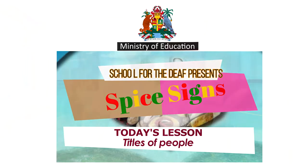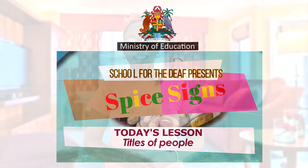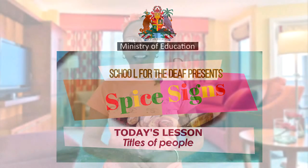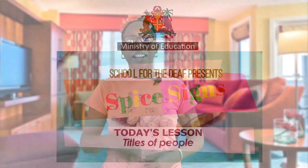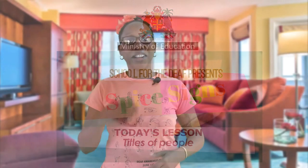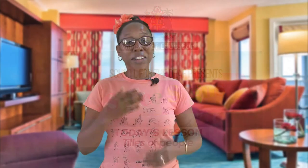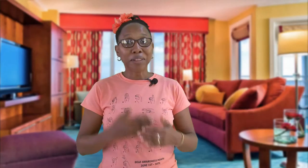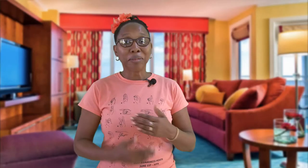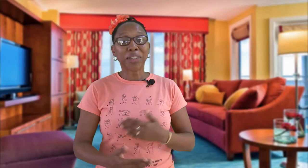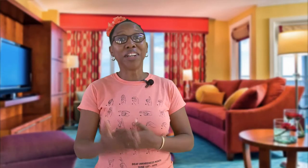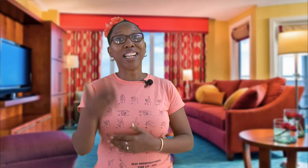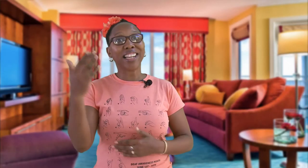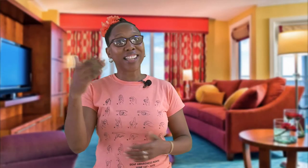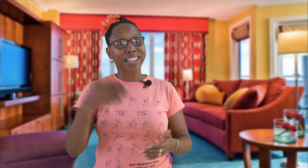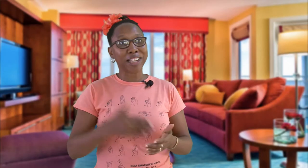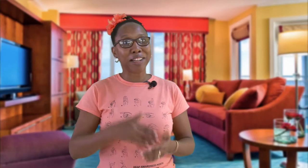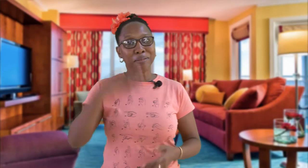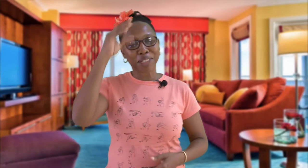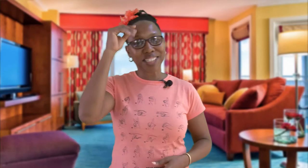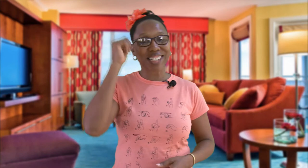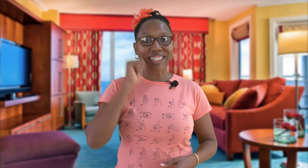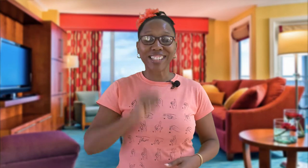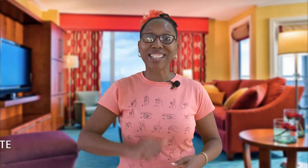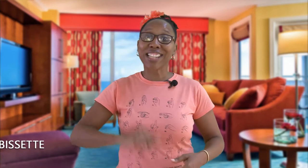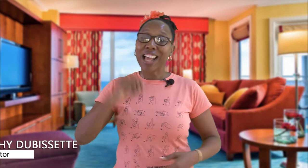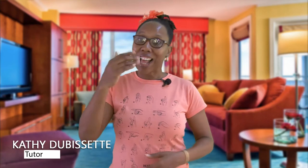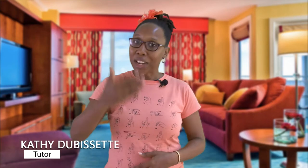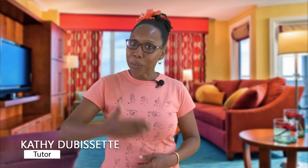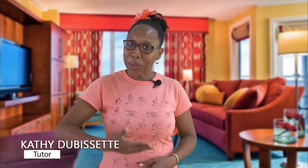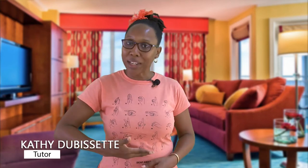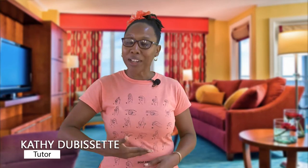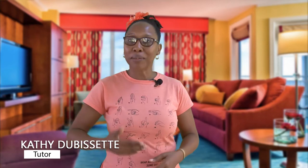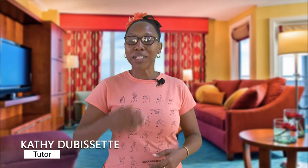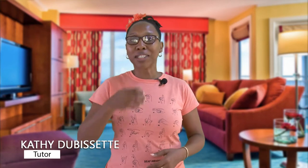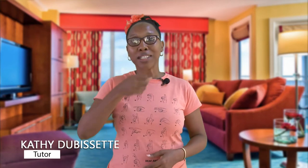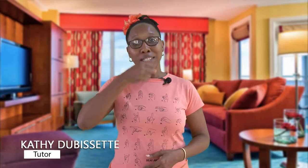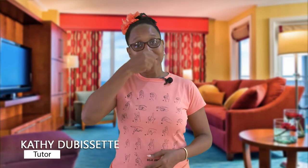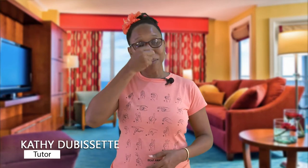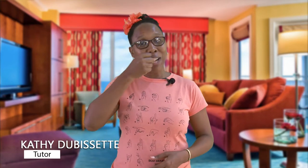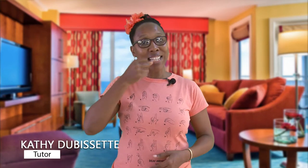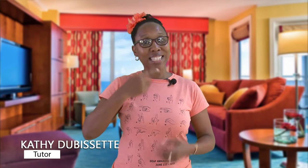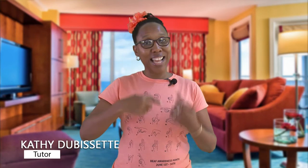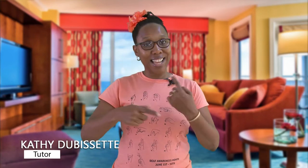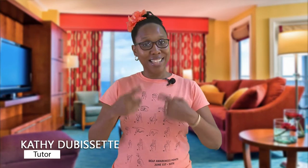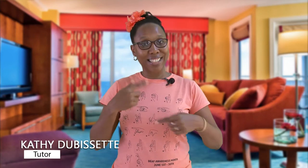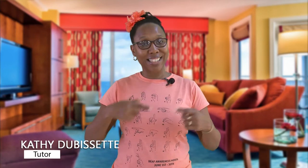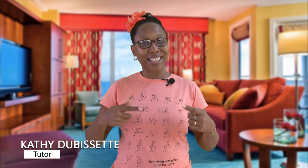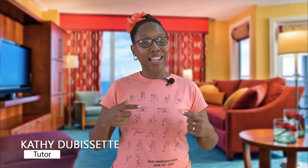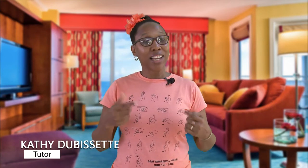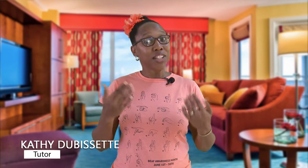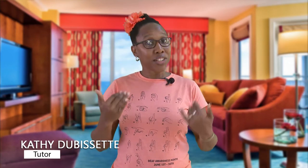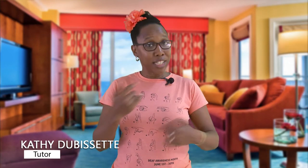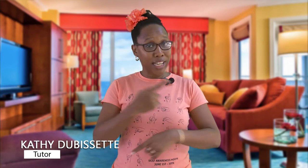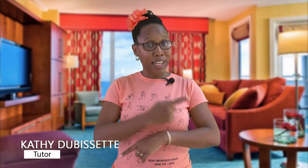good morning again boys and girls and welcome to spy sign today